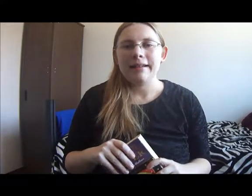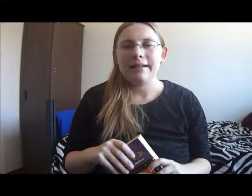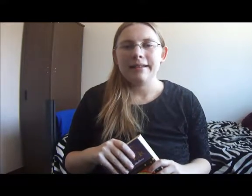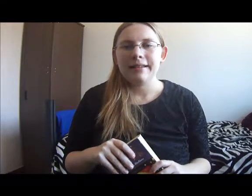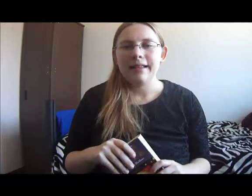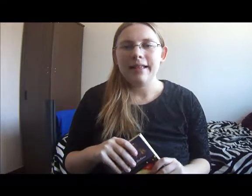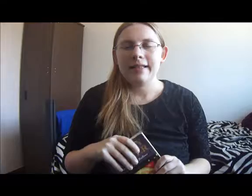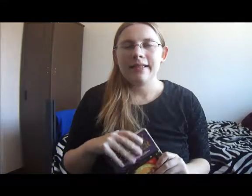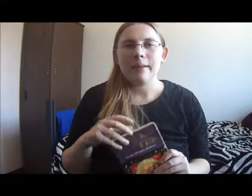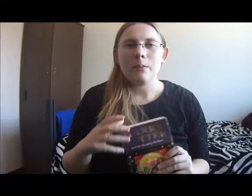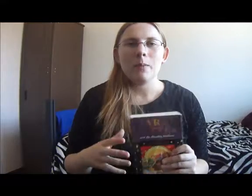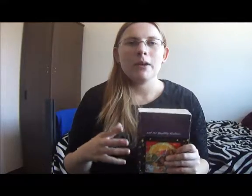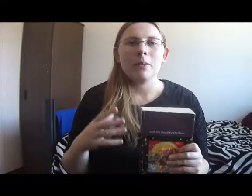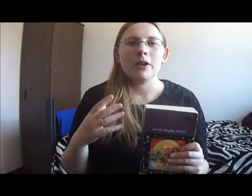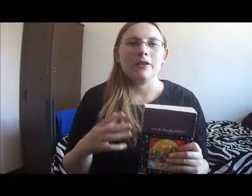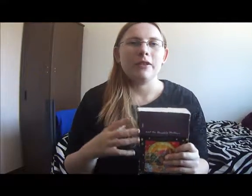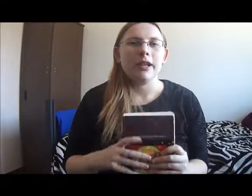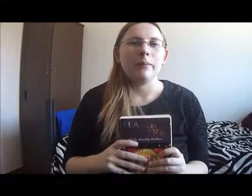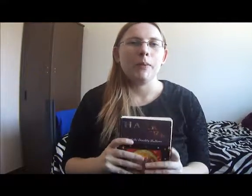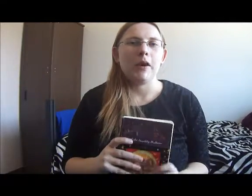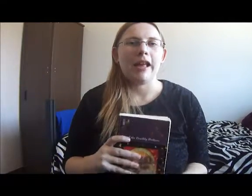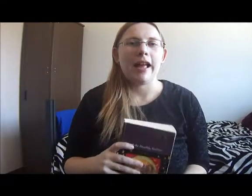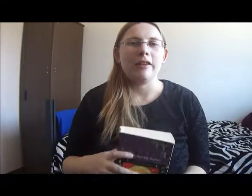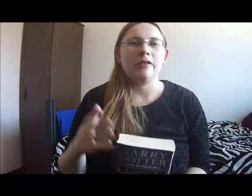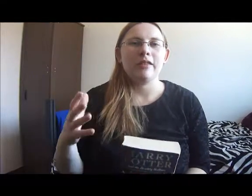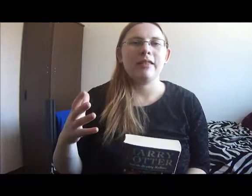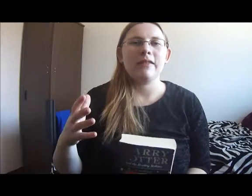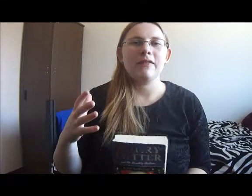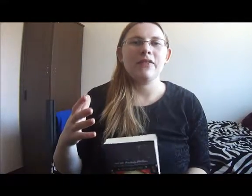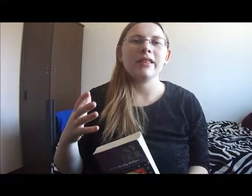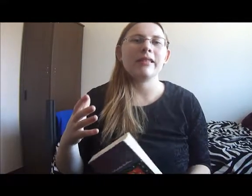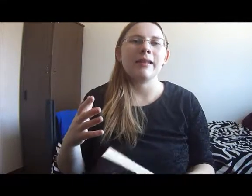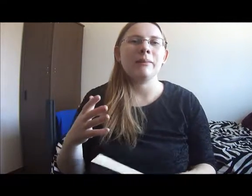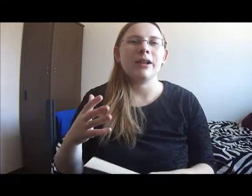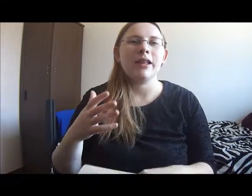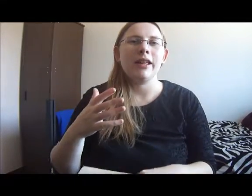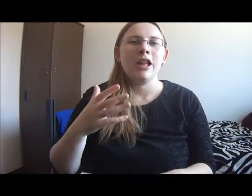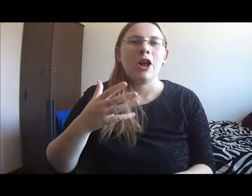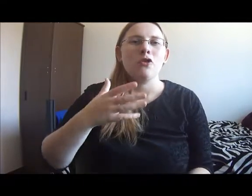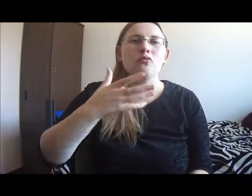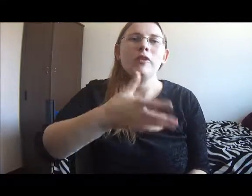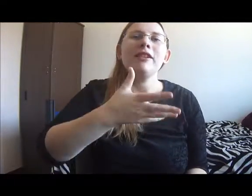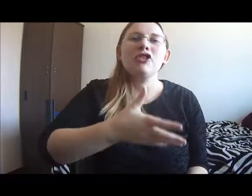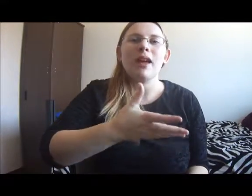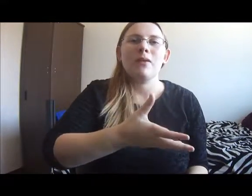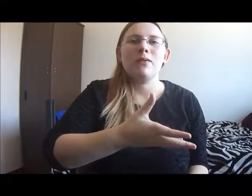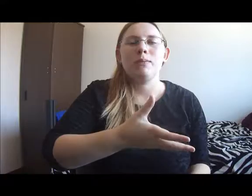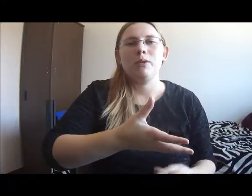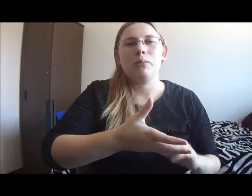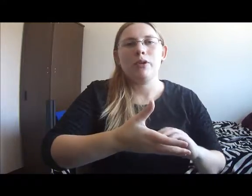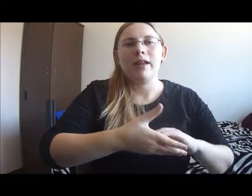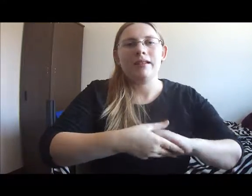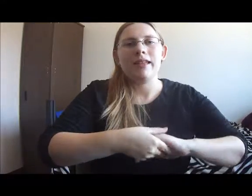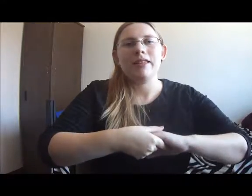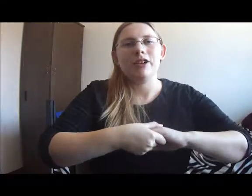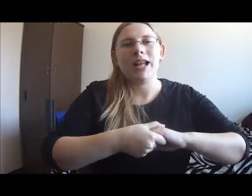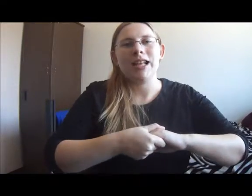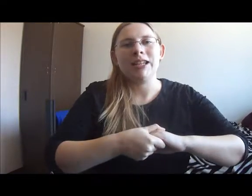And it's that moment where you're reading a book and you just feel somebody reach out from the book and take your hand.